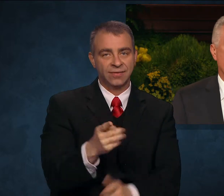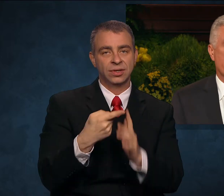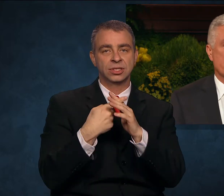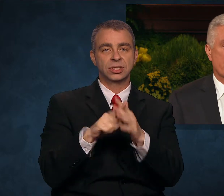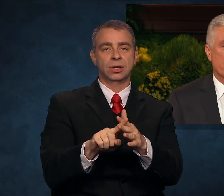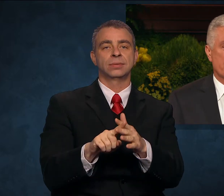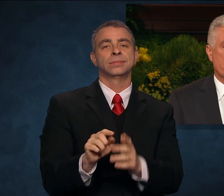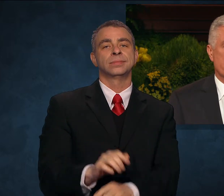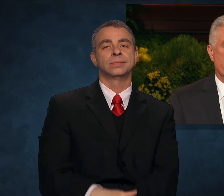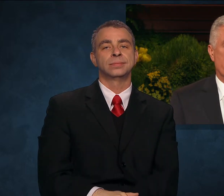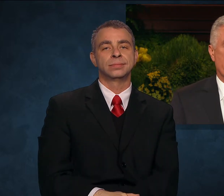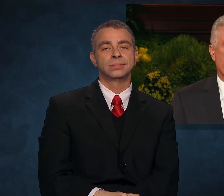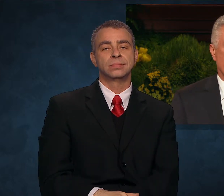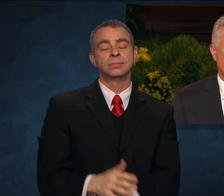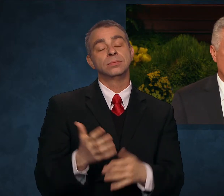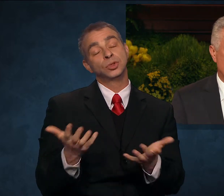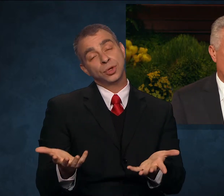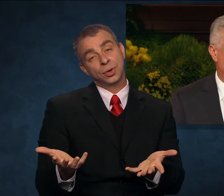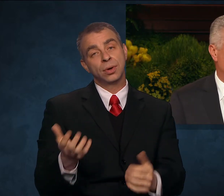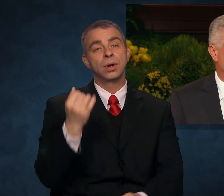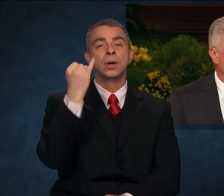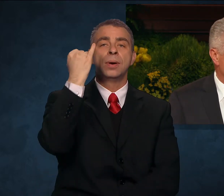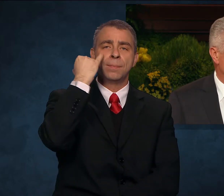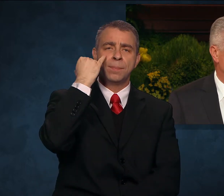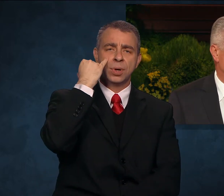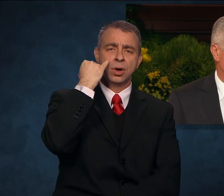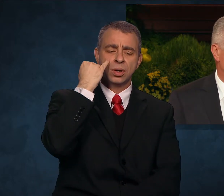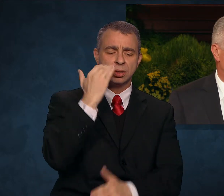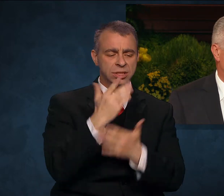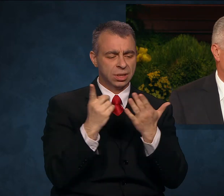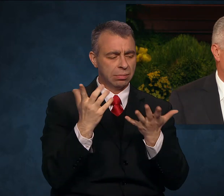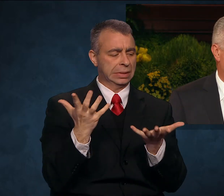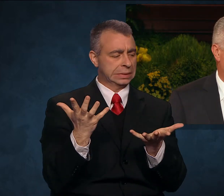who find themselves in the grip of addiction?